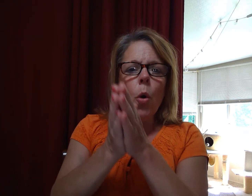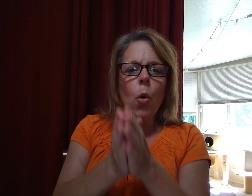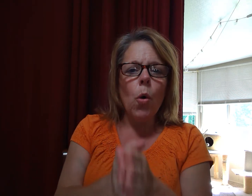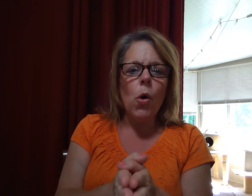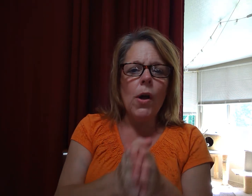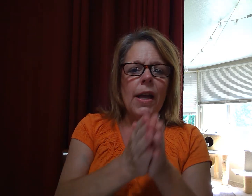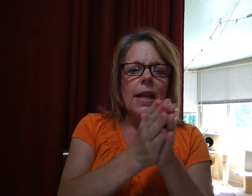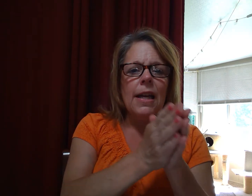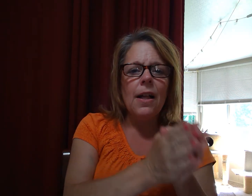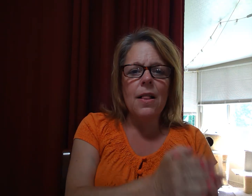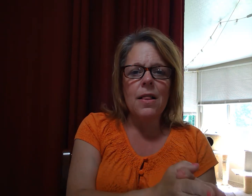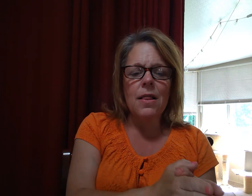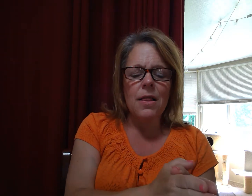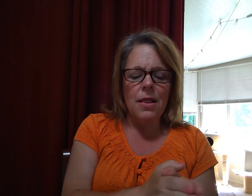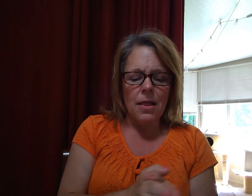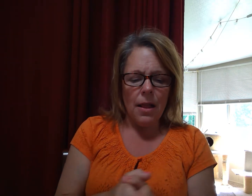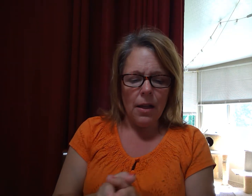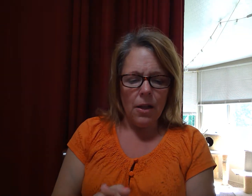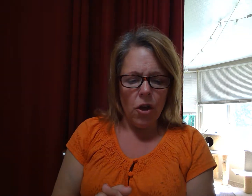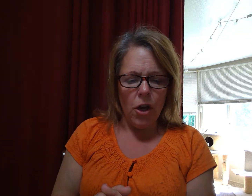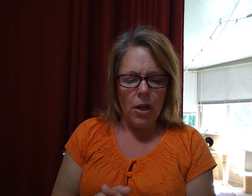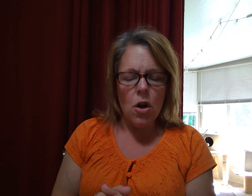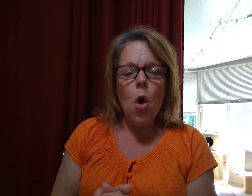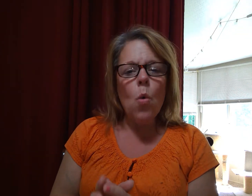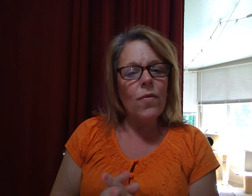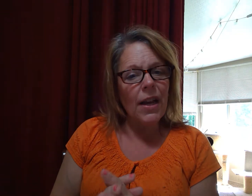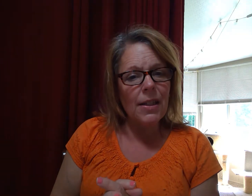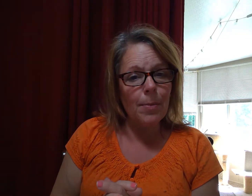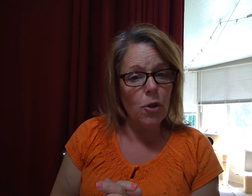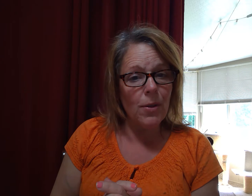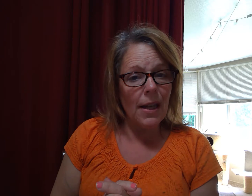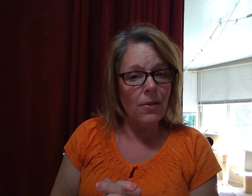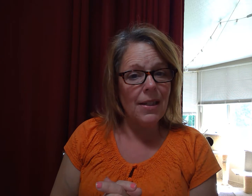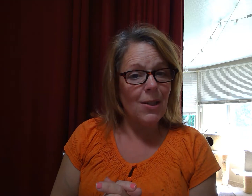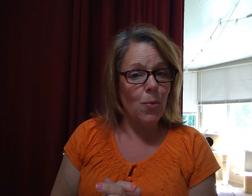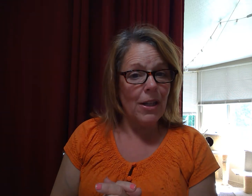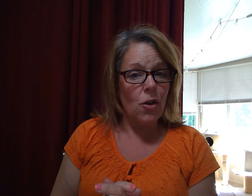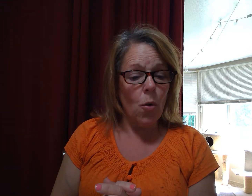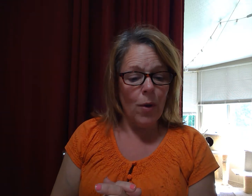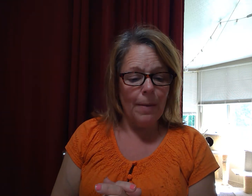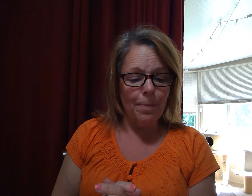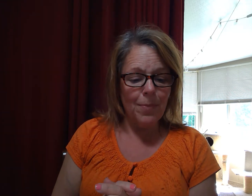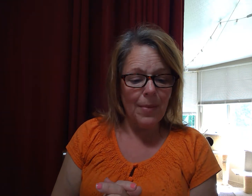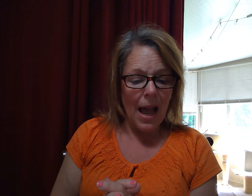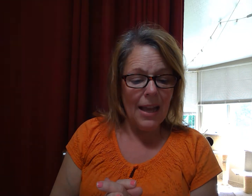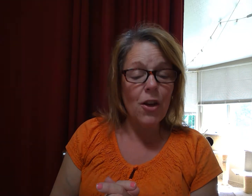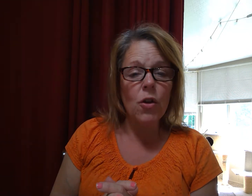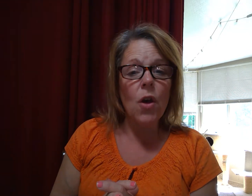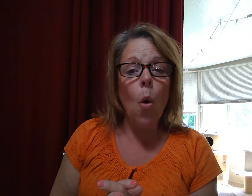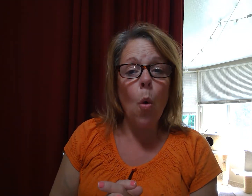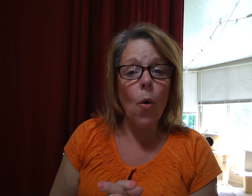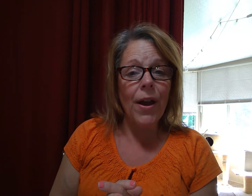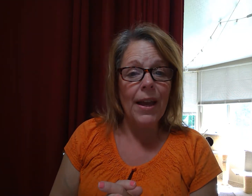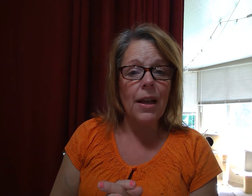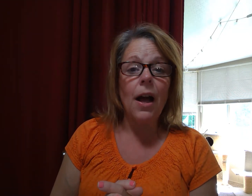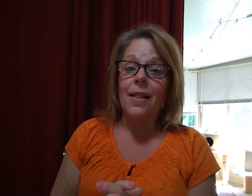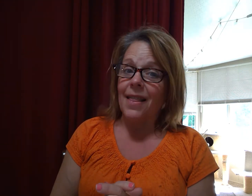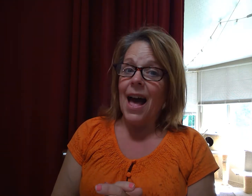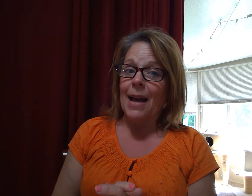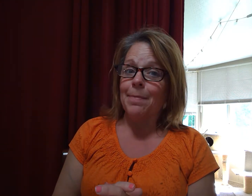Oi. O. Good. We've got some new sounds this week, don't we? I hear oi a lot.